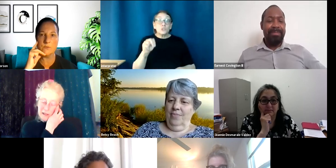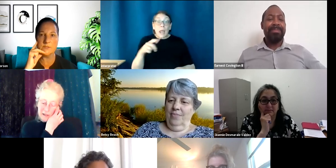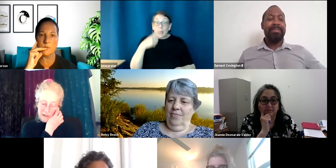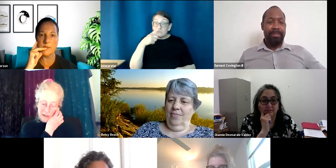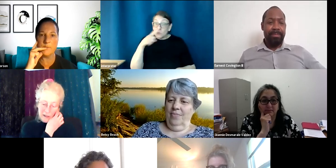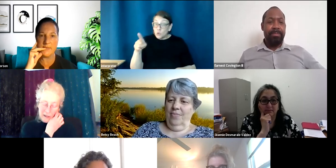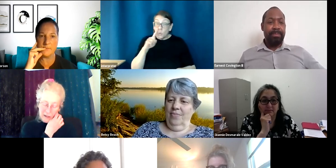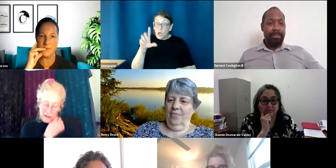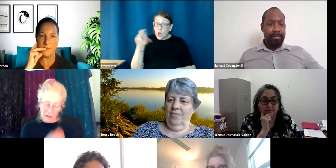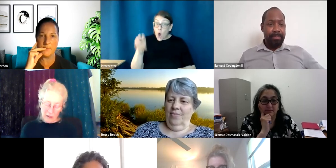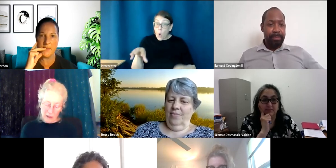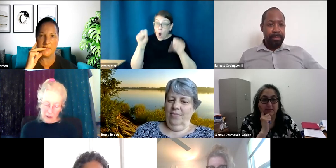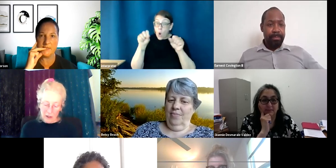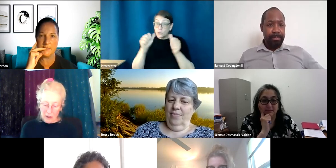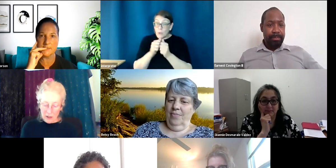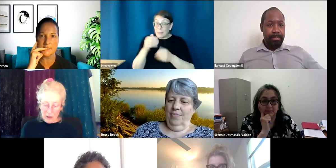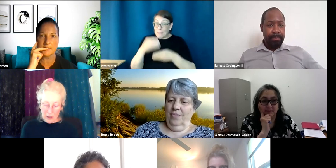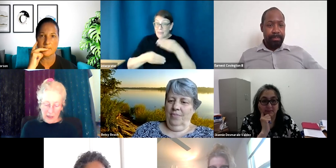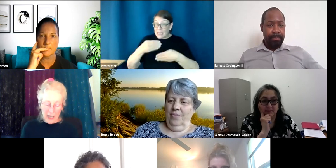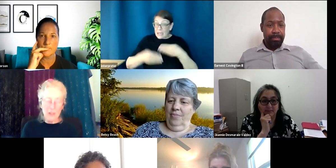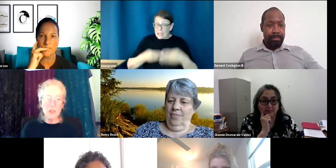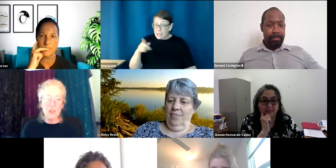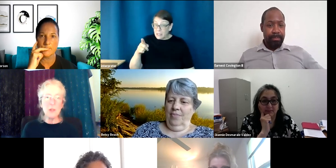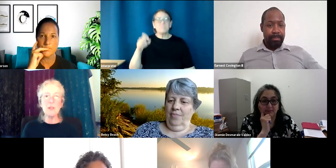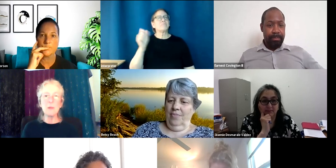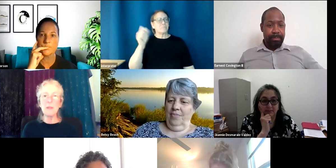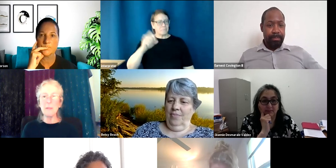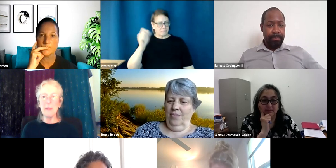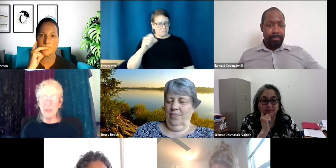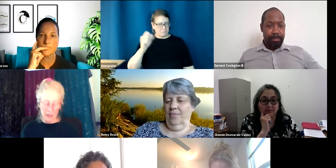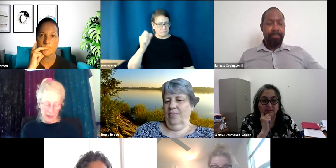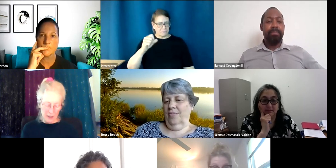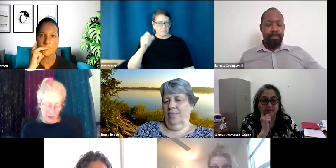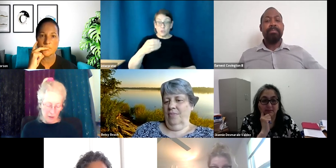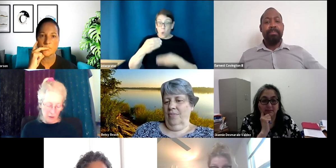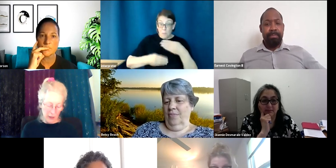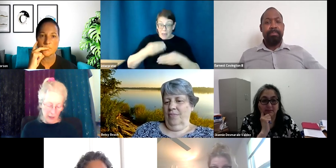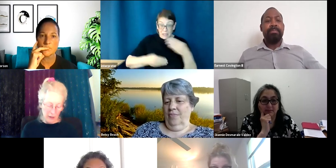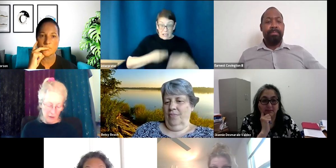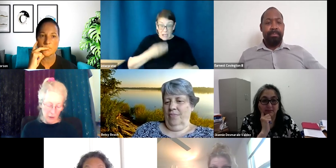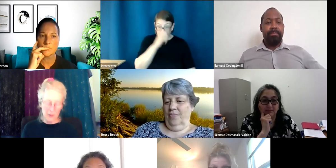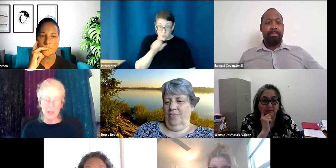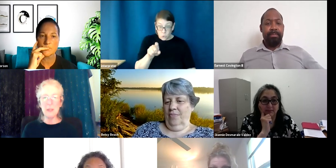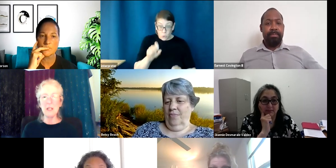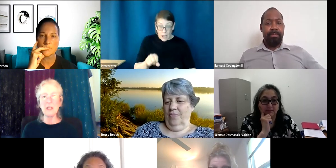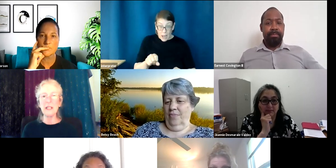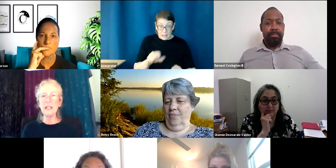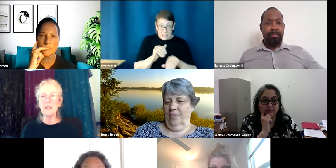-host with Beth, with Bethany. I'll show. So Bethany, I guess you can, you'll send me a link